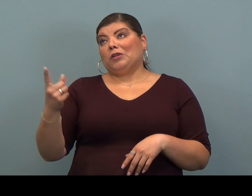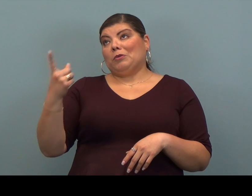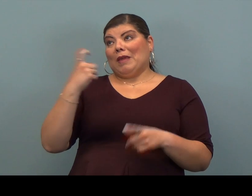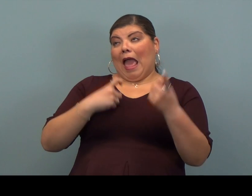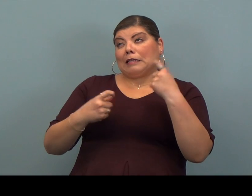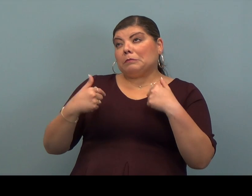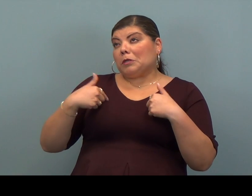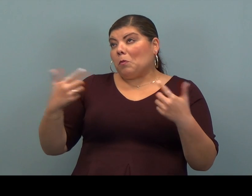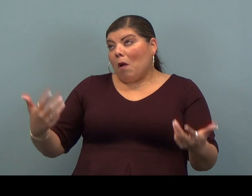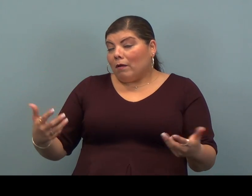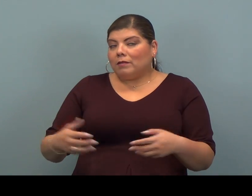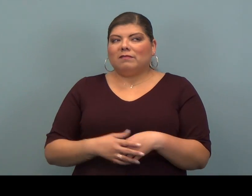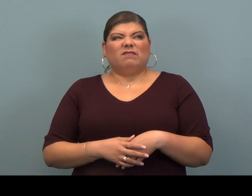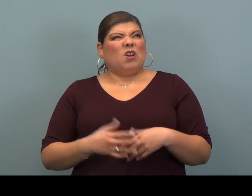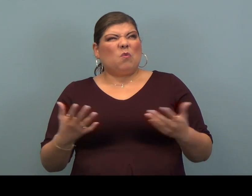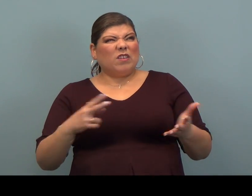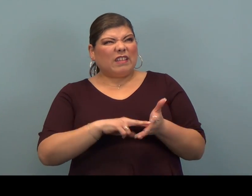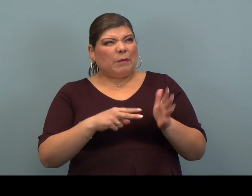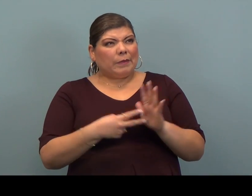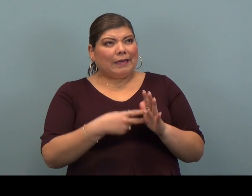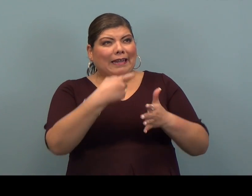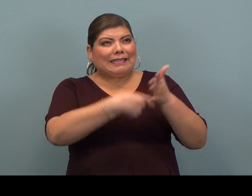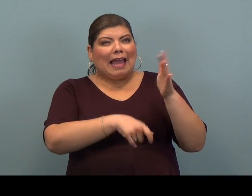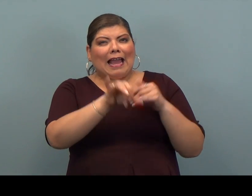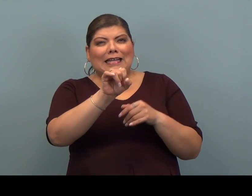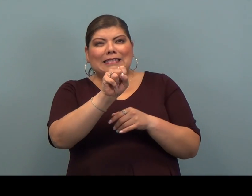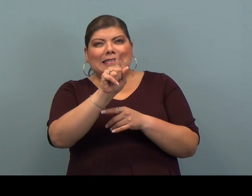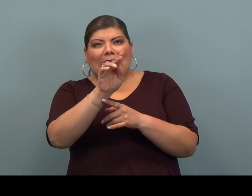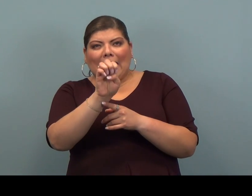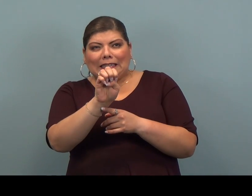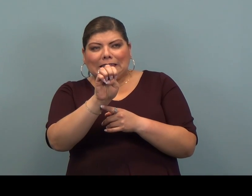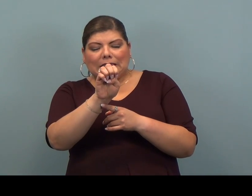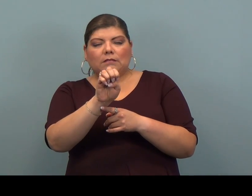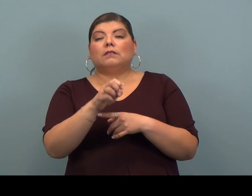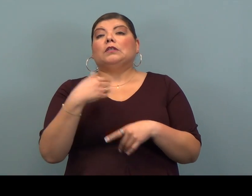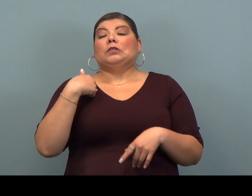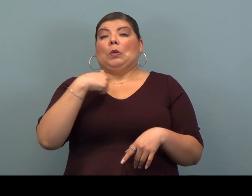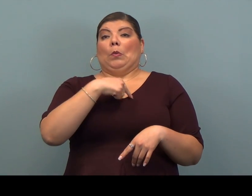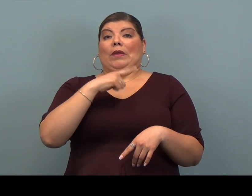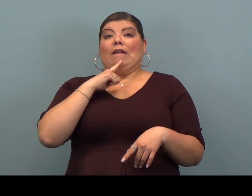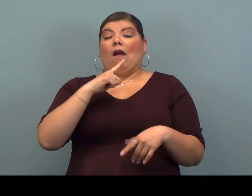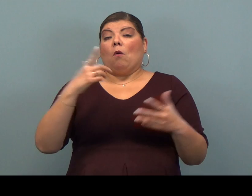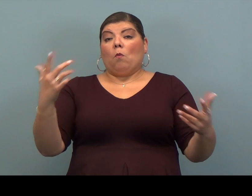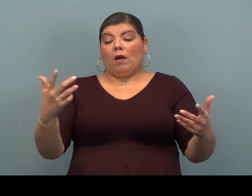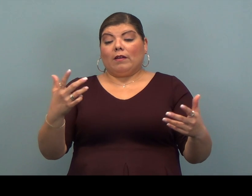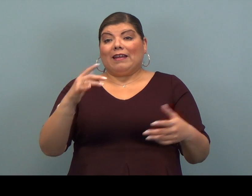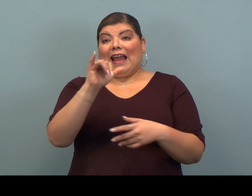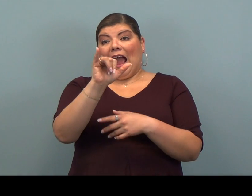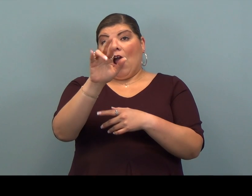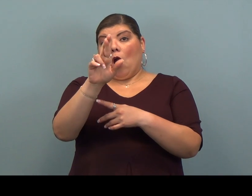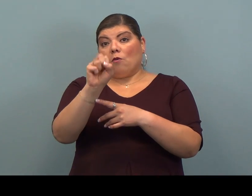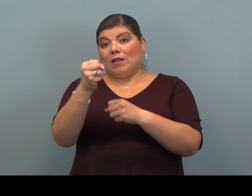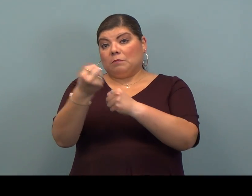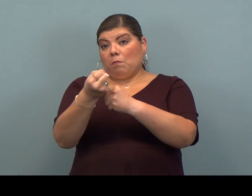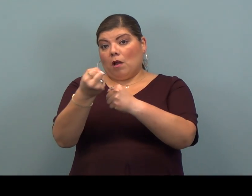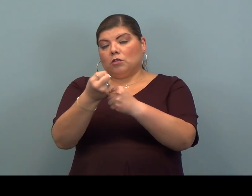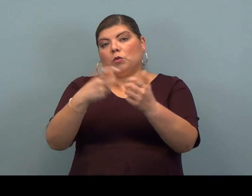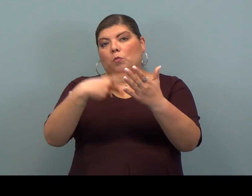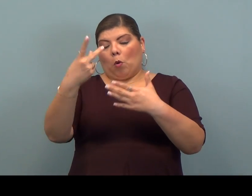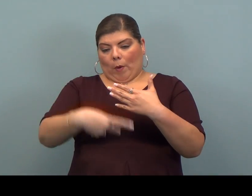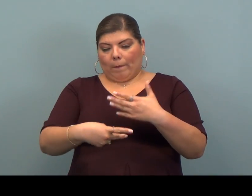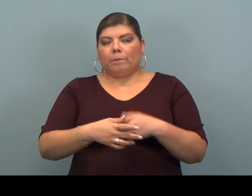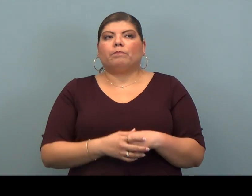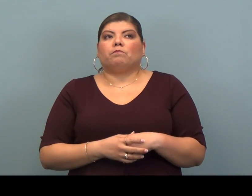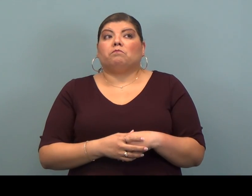So you may be asking, what is a tax site? Well, we are an IRS-sponsored